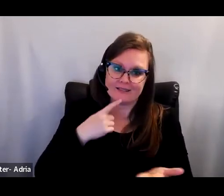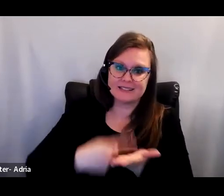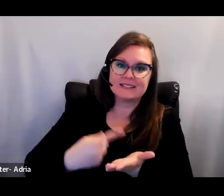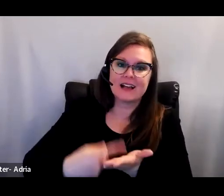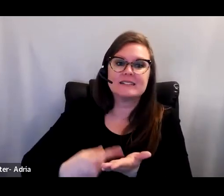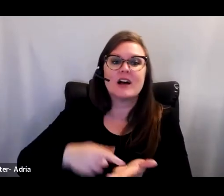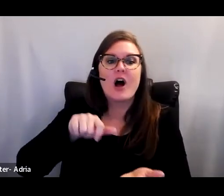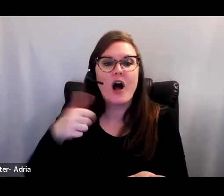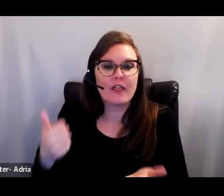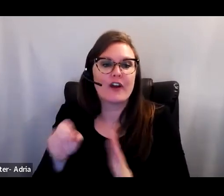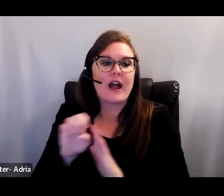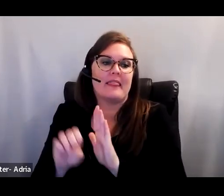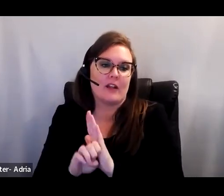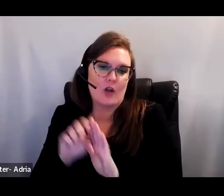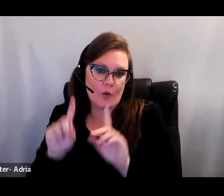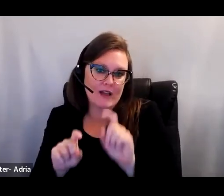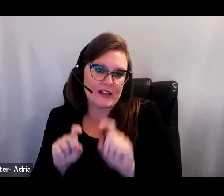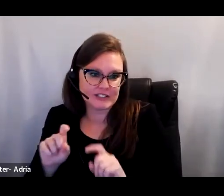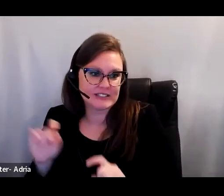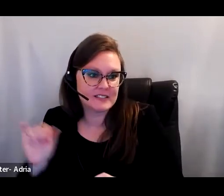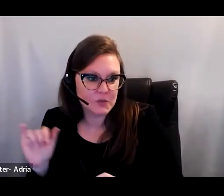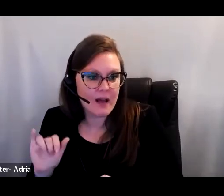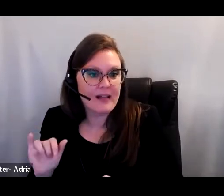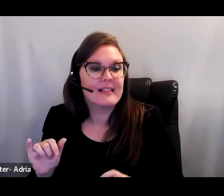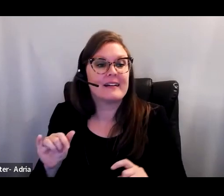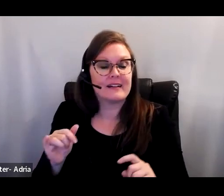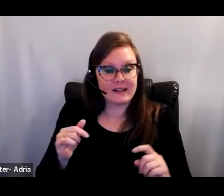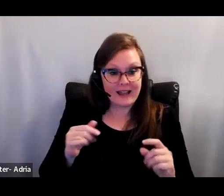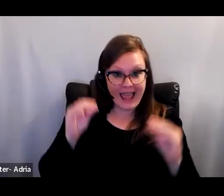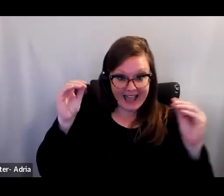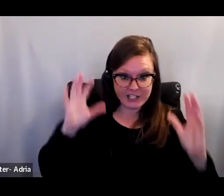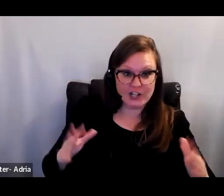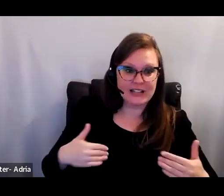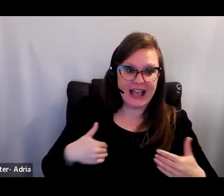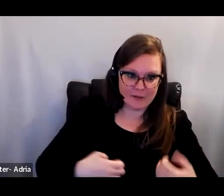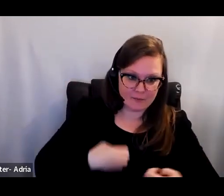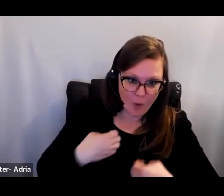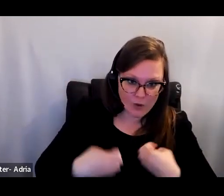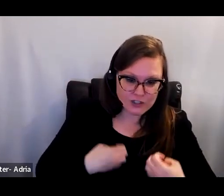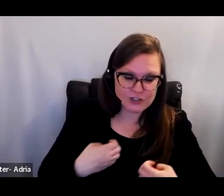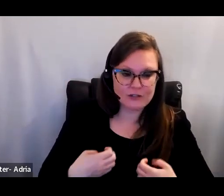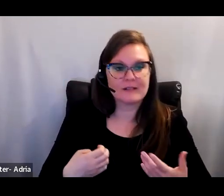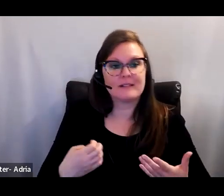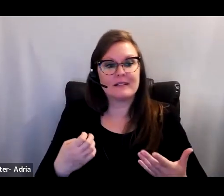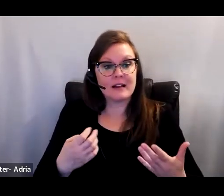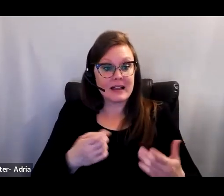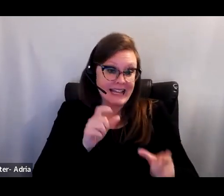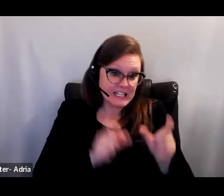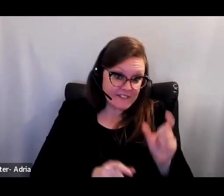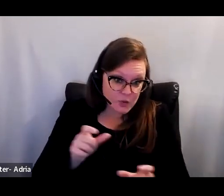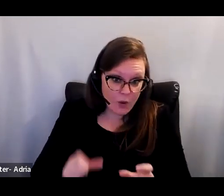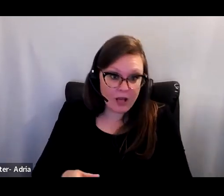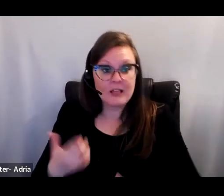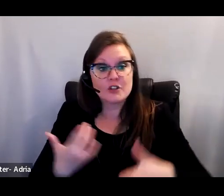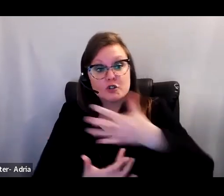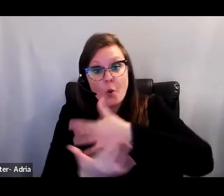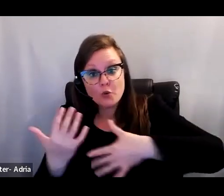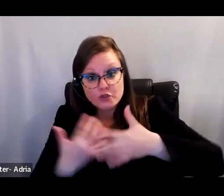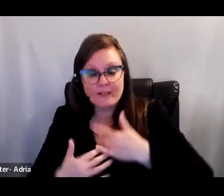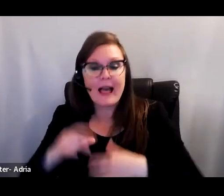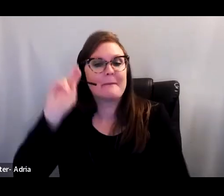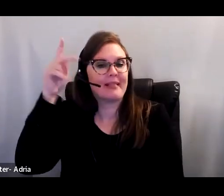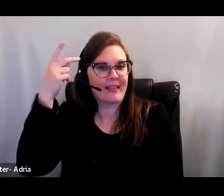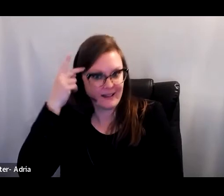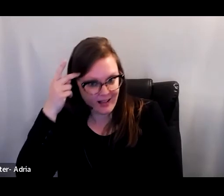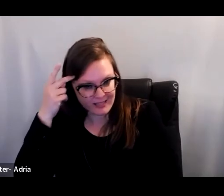Not surprisingly, educators encounter emotions in reform that are at once individual, social, and political. These lessons are by no means exhaustive.